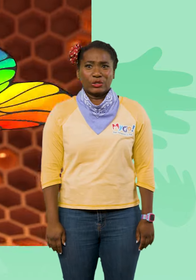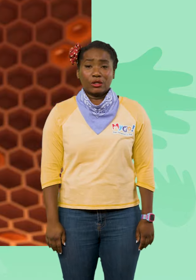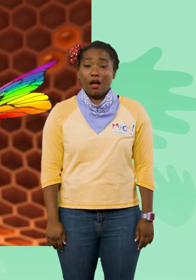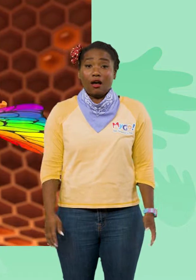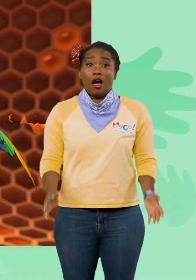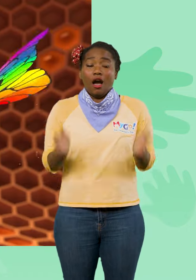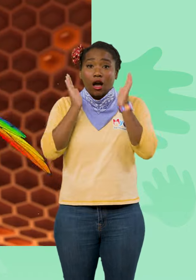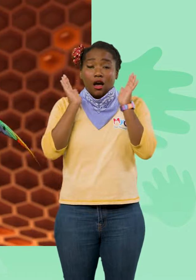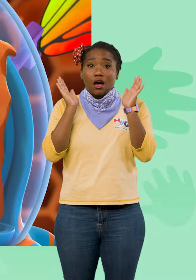Oh dear.